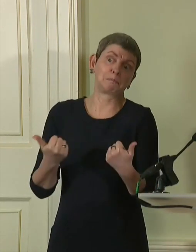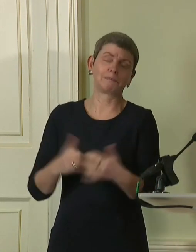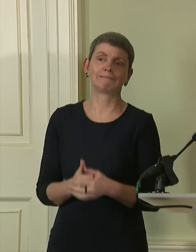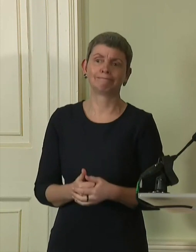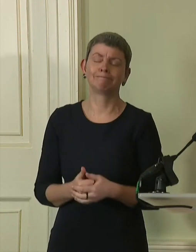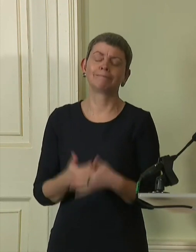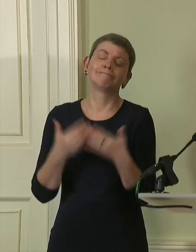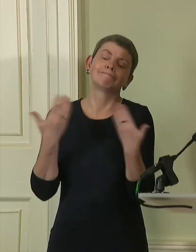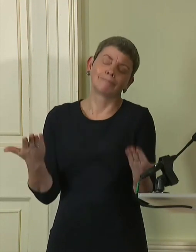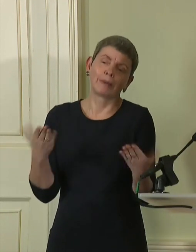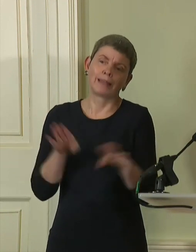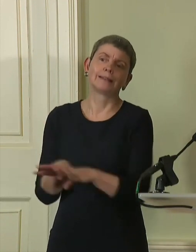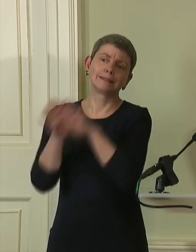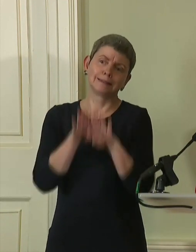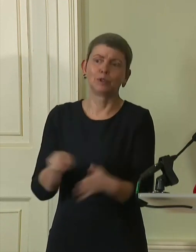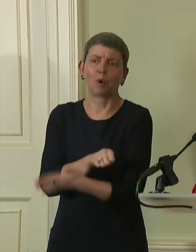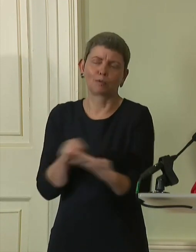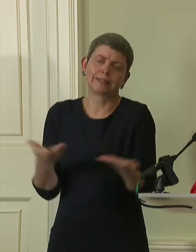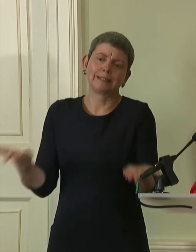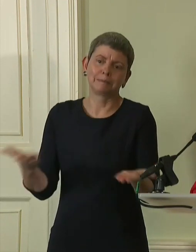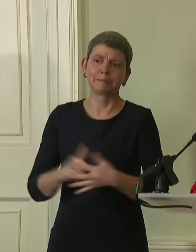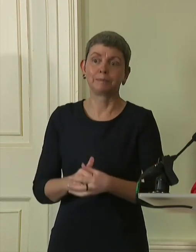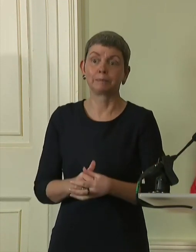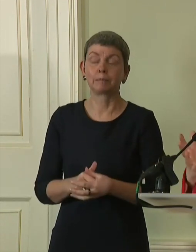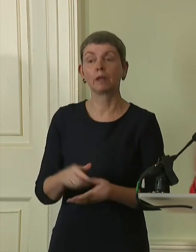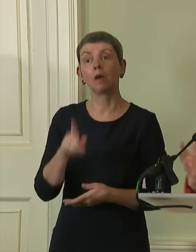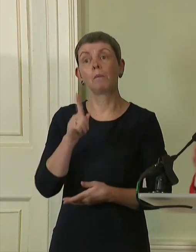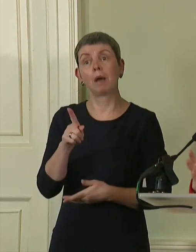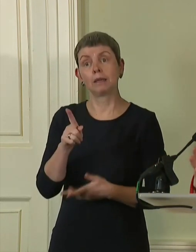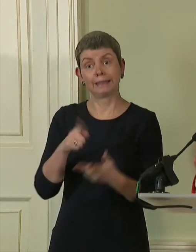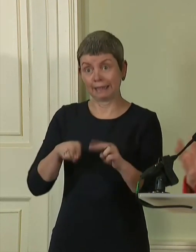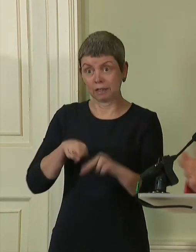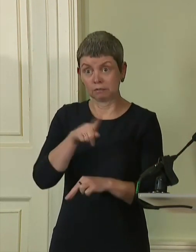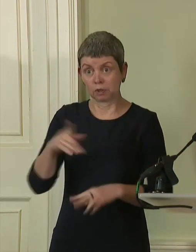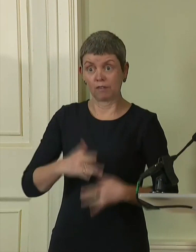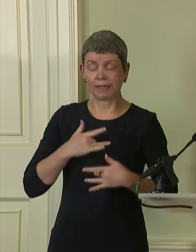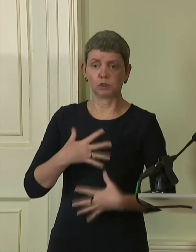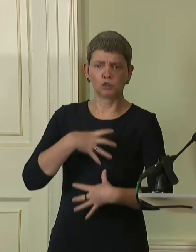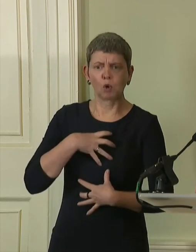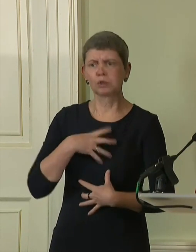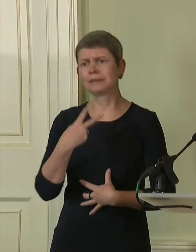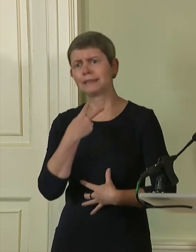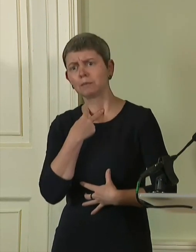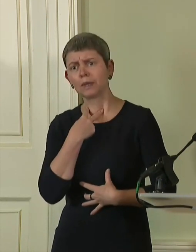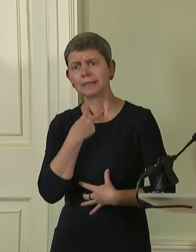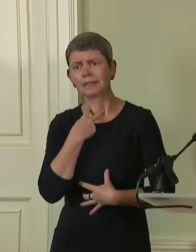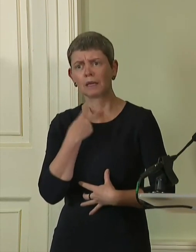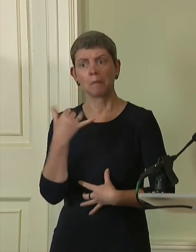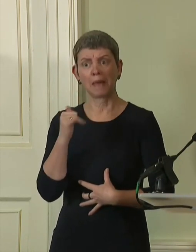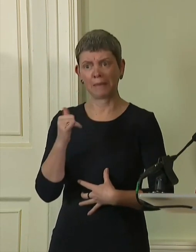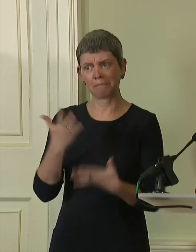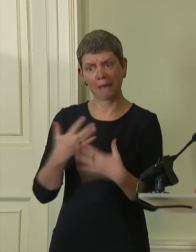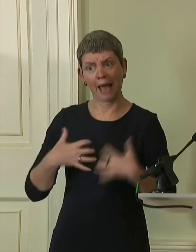beauty of democracy. But to those who do feel shocked, disappointed, perhaps even a bit